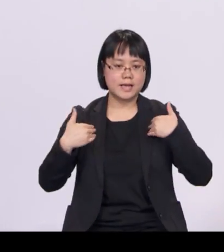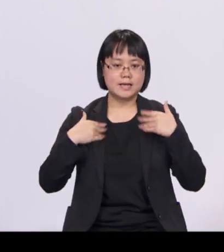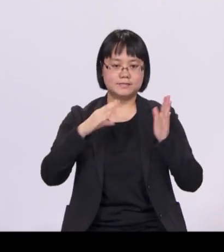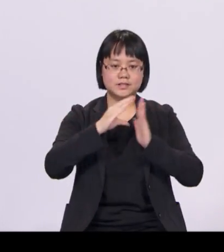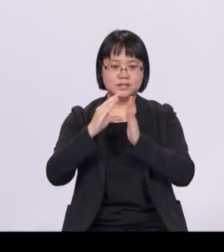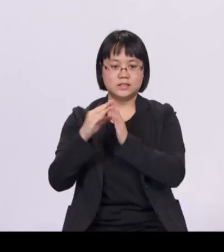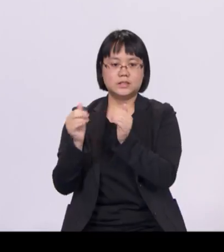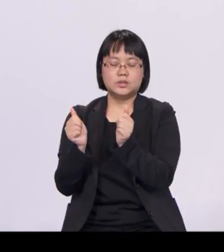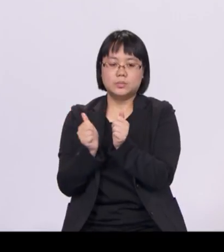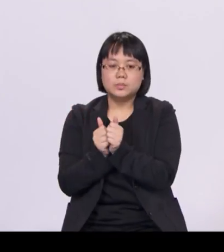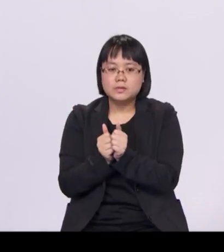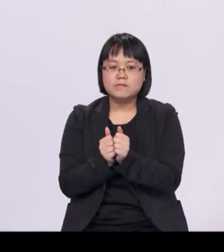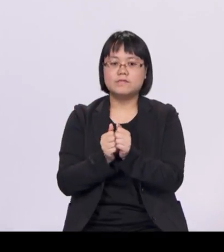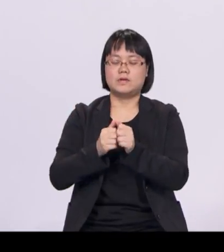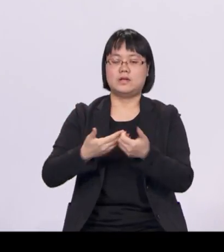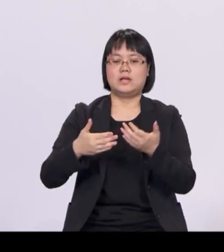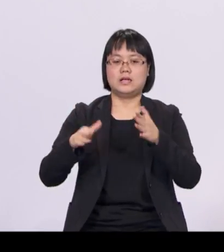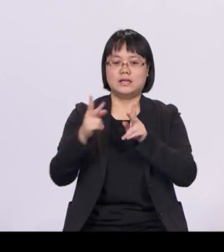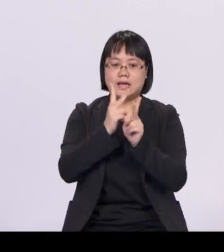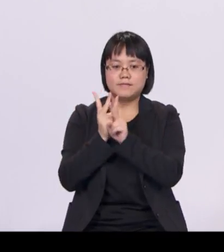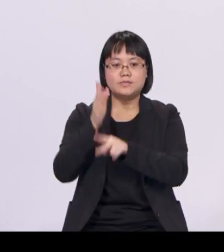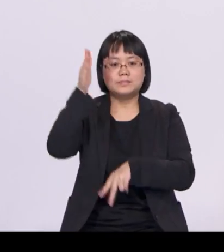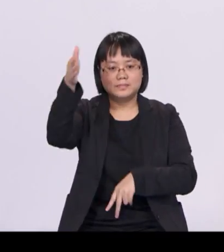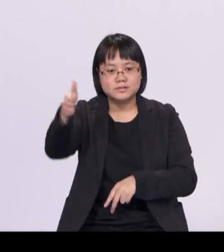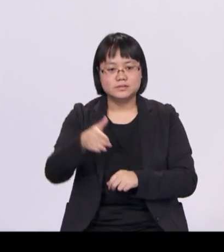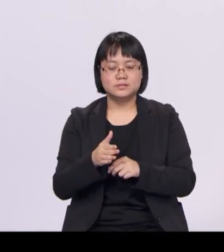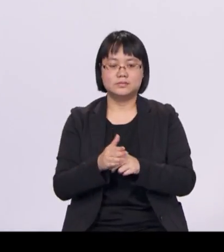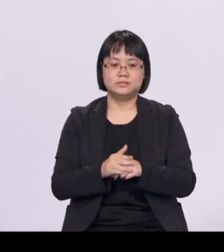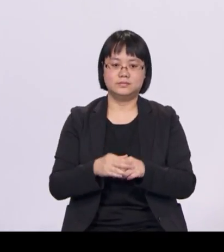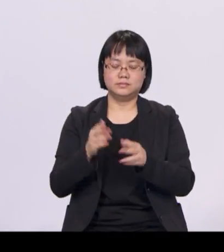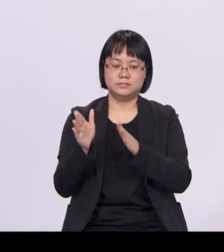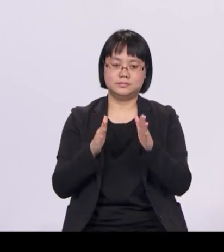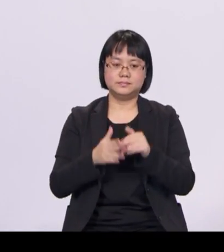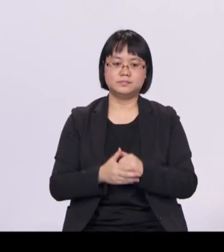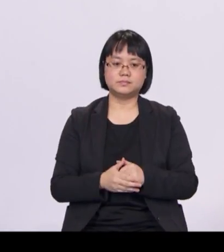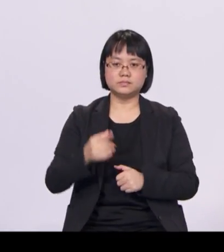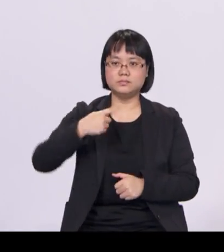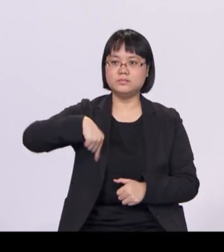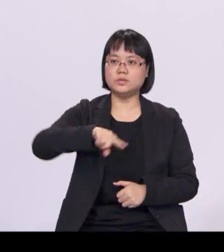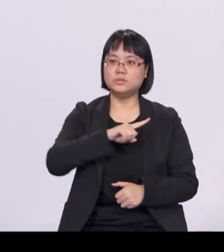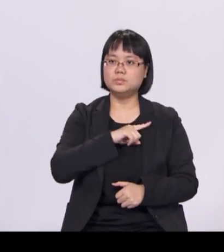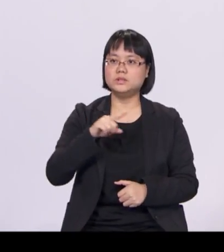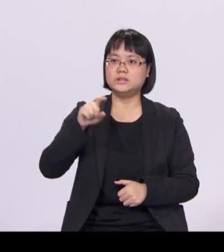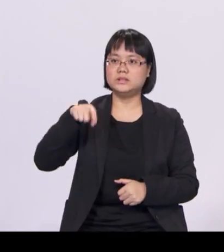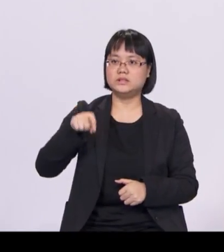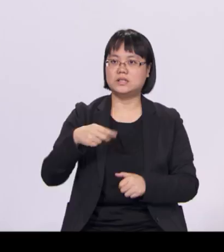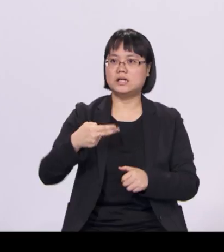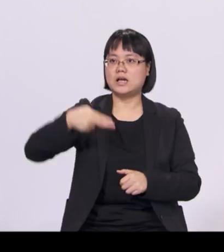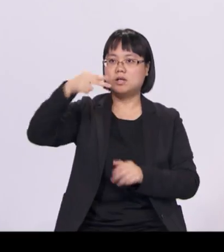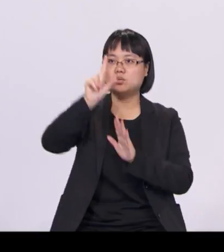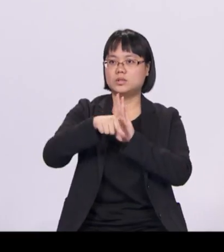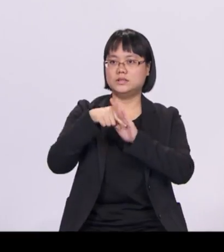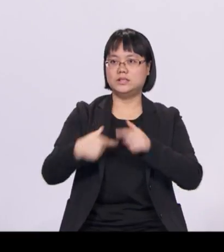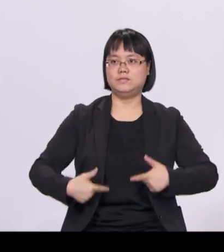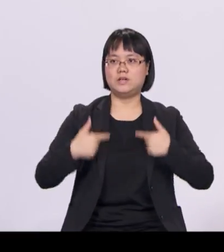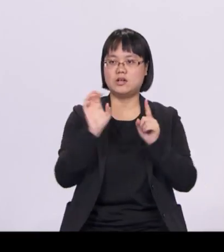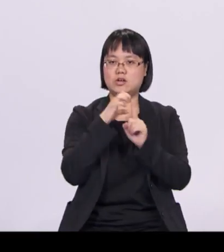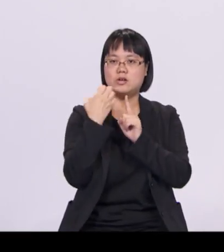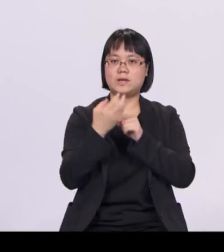so we could provide high-quality living environments even in a dense urban landscape. We designed our HDB